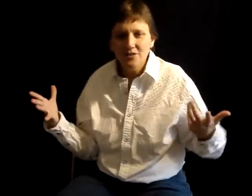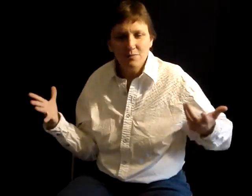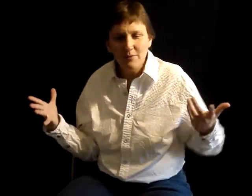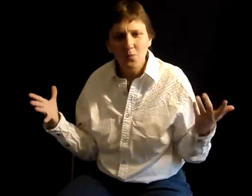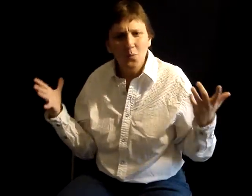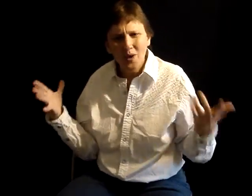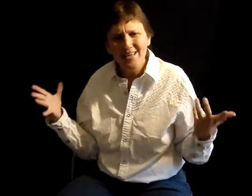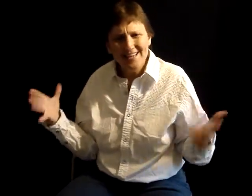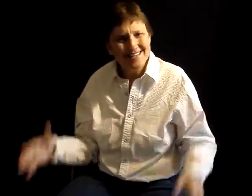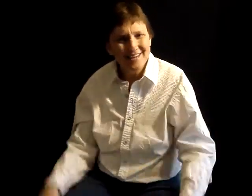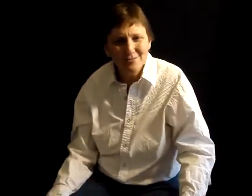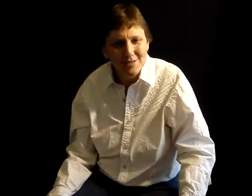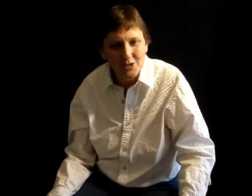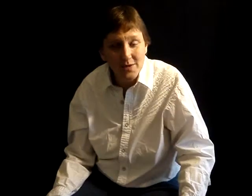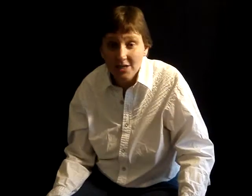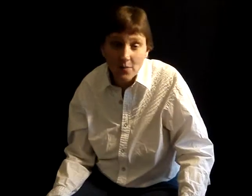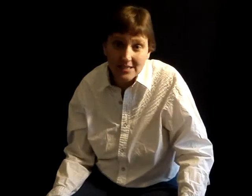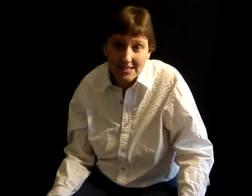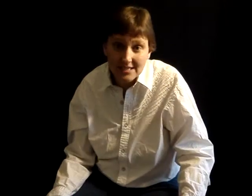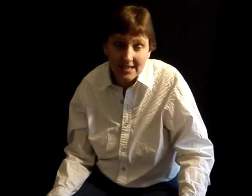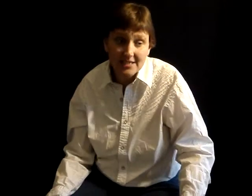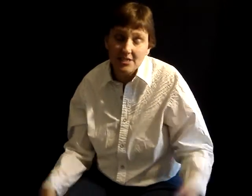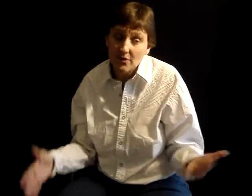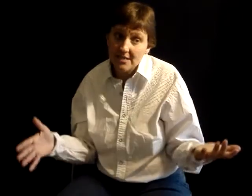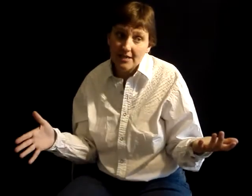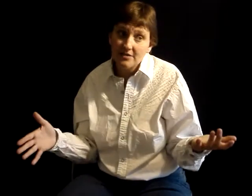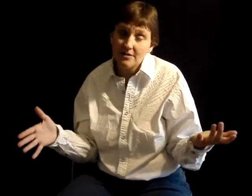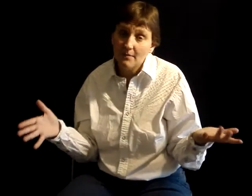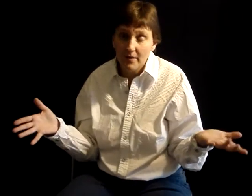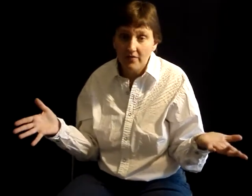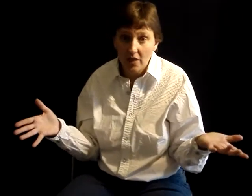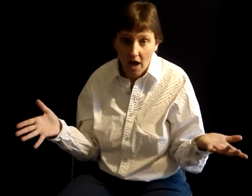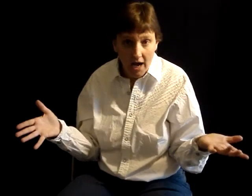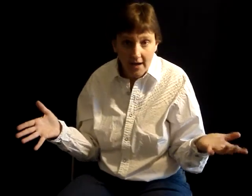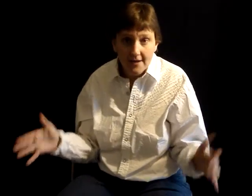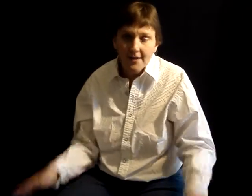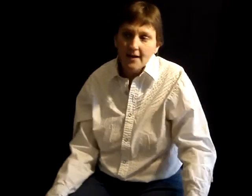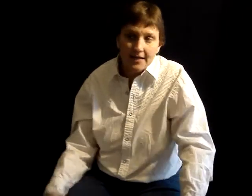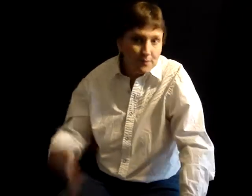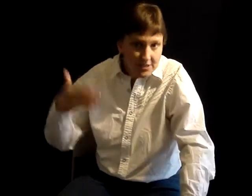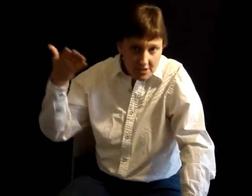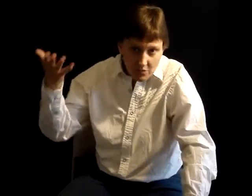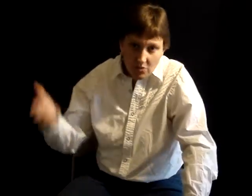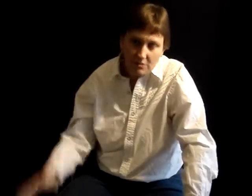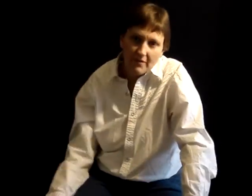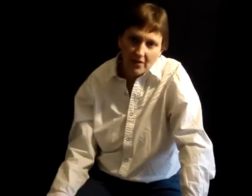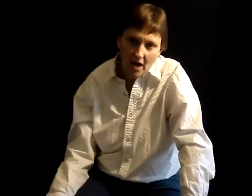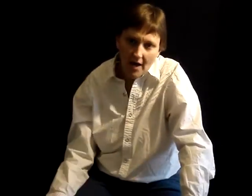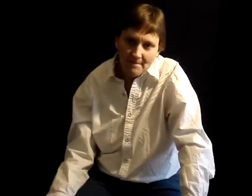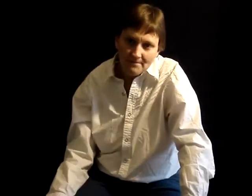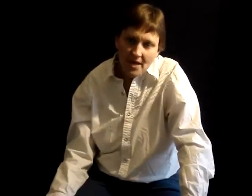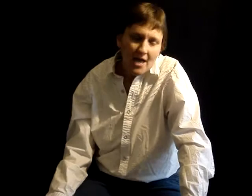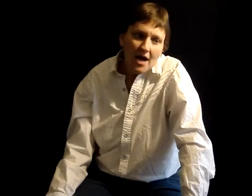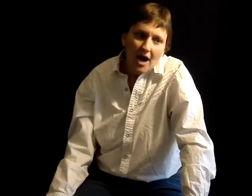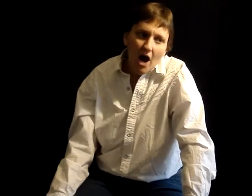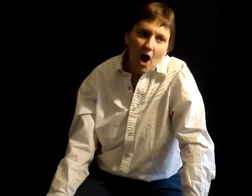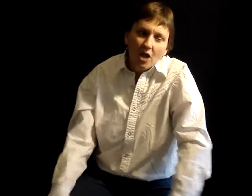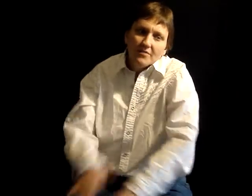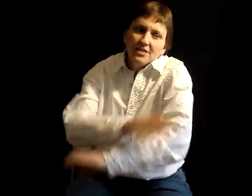of these people what Intel's been doing and nobody's listening, because, you know, Intel's above the law, like Prosecutor Rose is above the law. All of